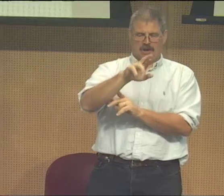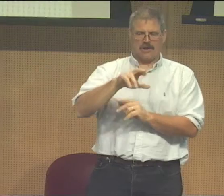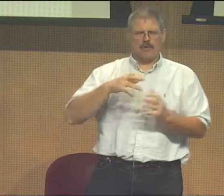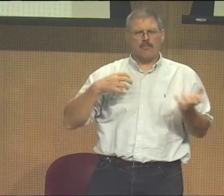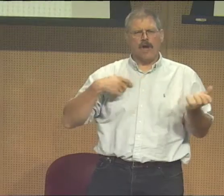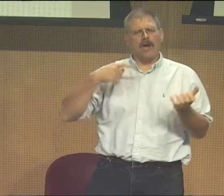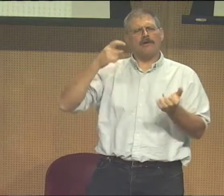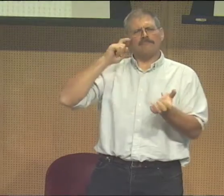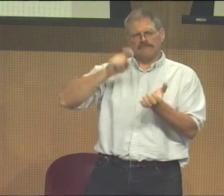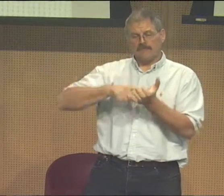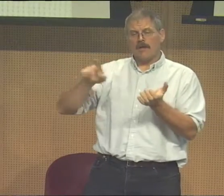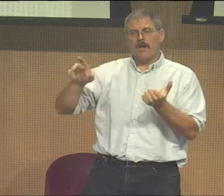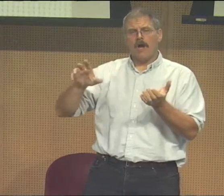make my own tribute to Betty G. Miller.